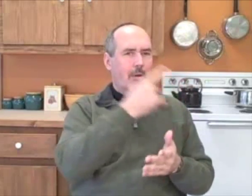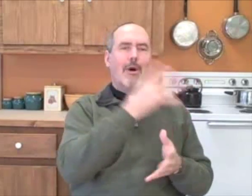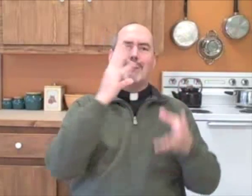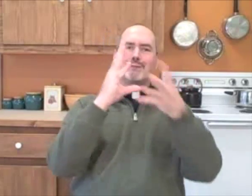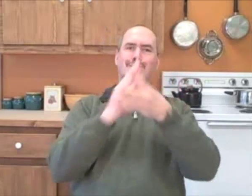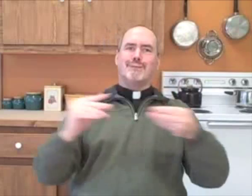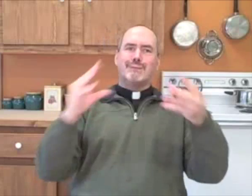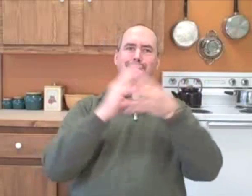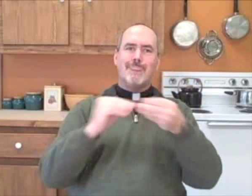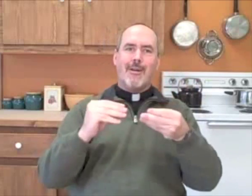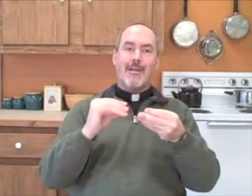chance to see what they've said.